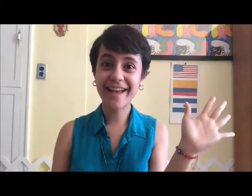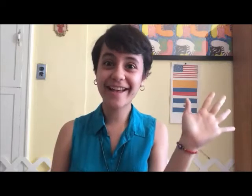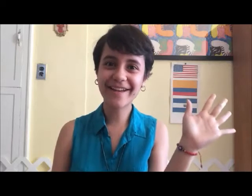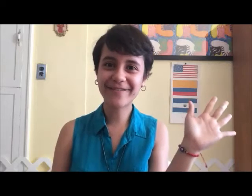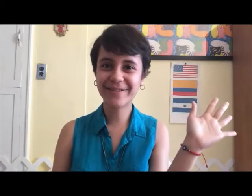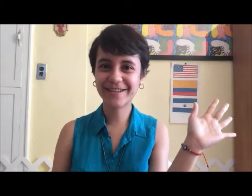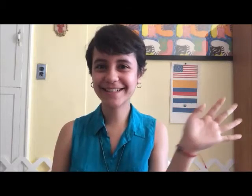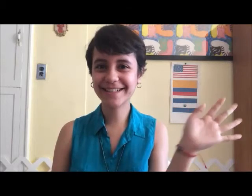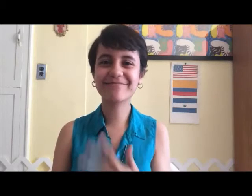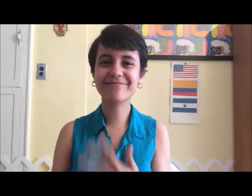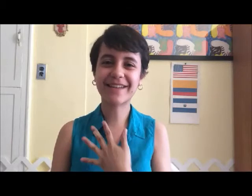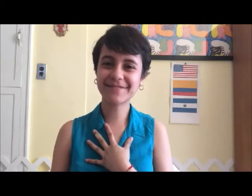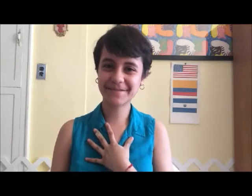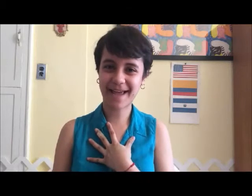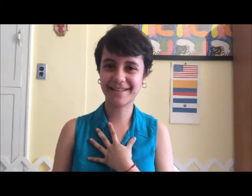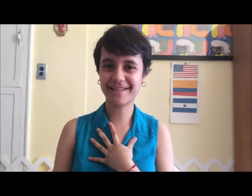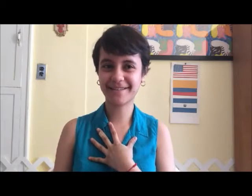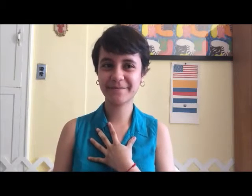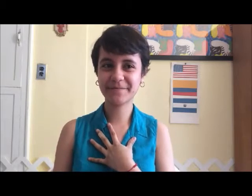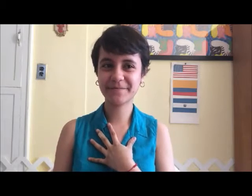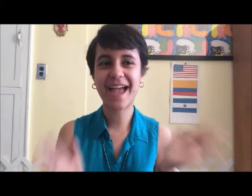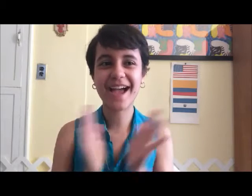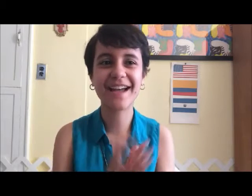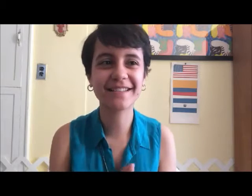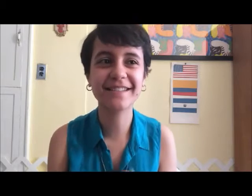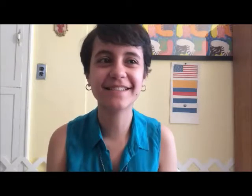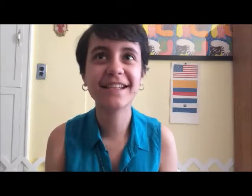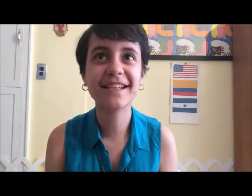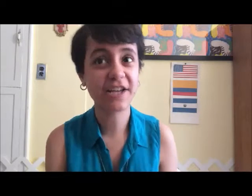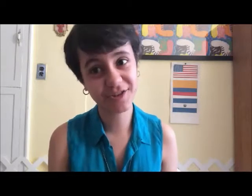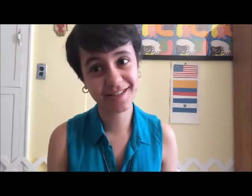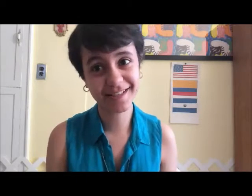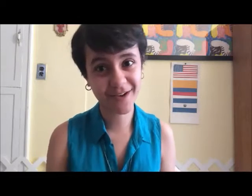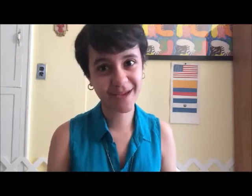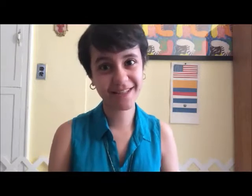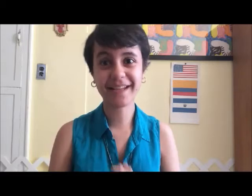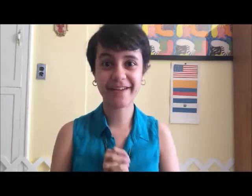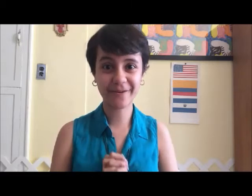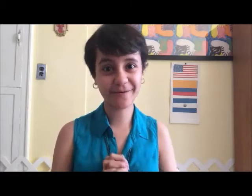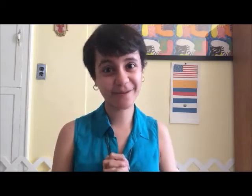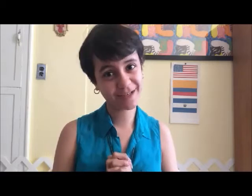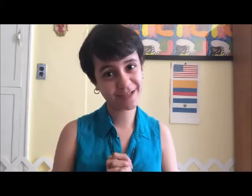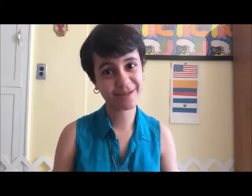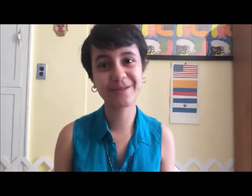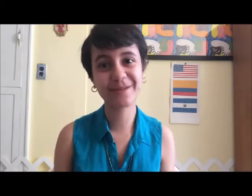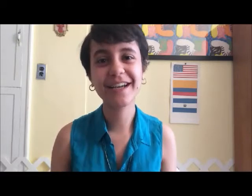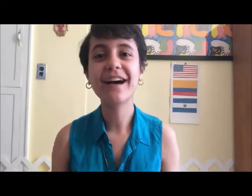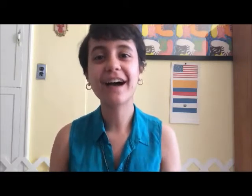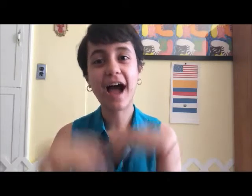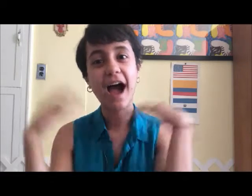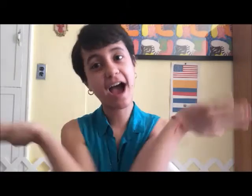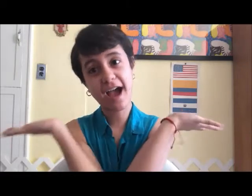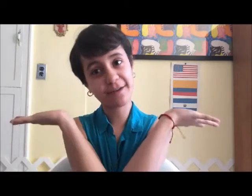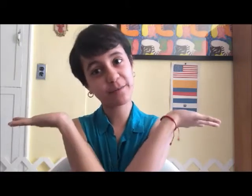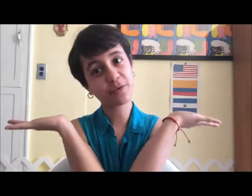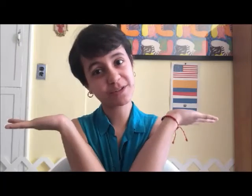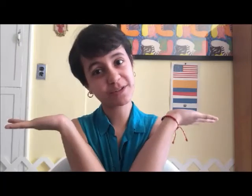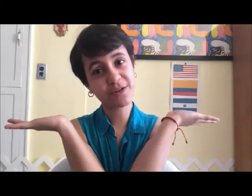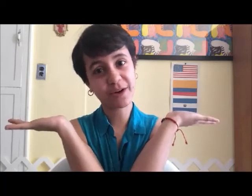Hey everyone! My name is Magda and as you can tell by the title of the video, I am going to be going